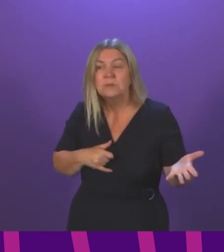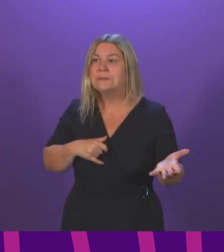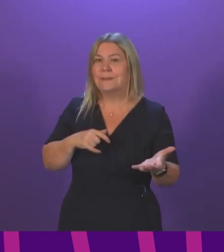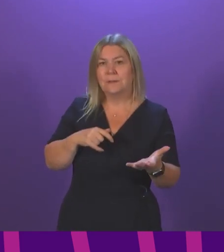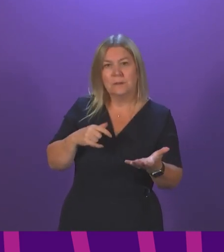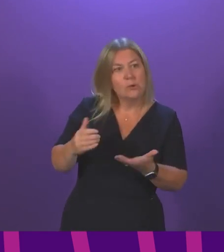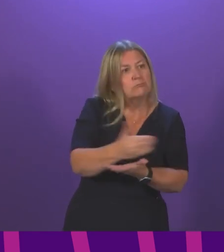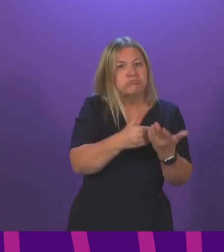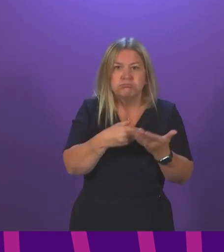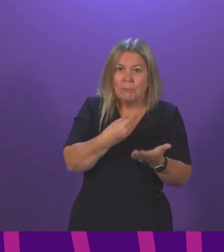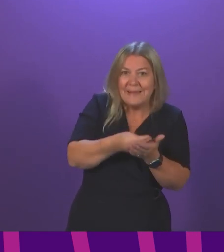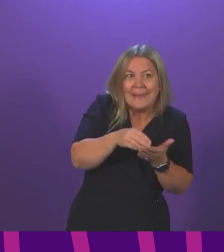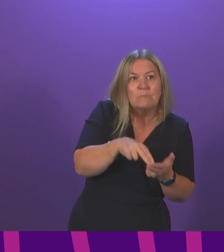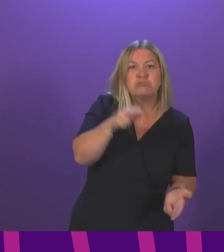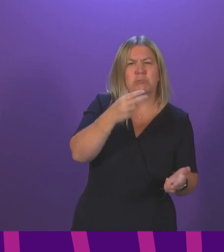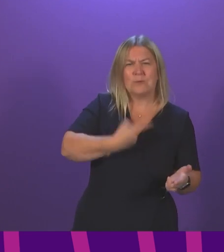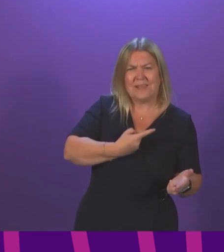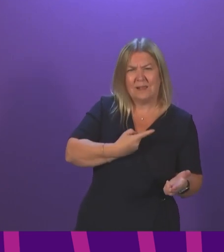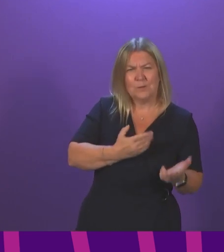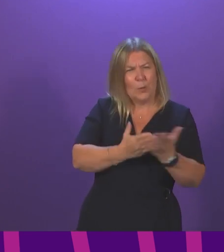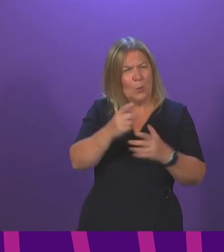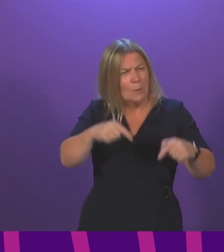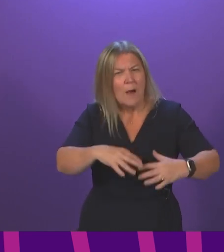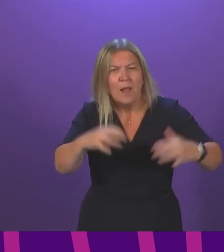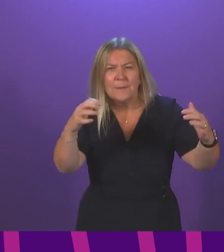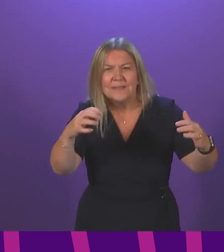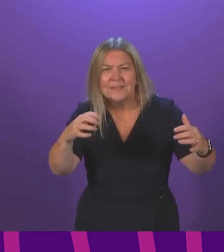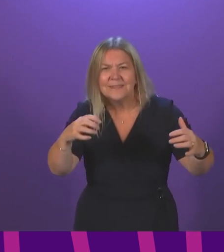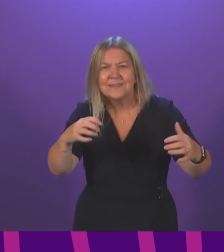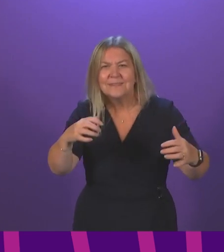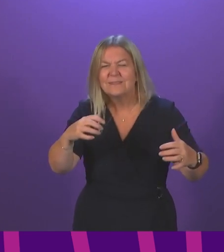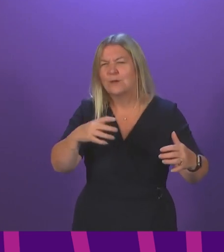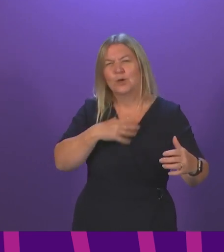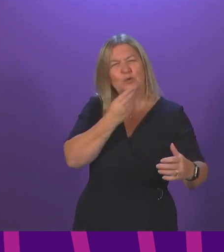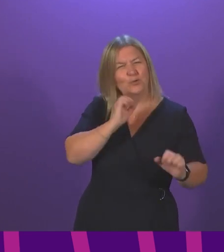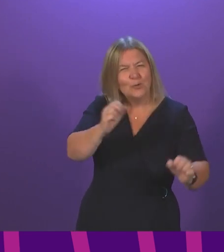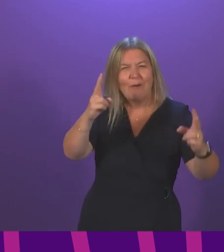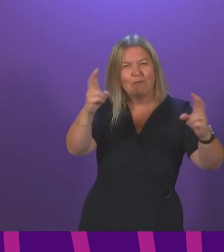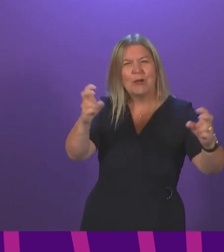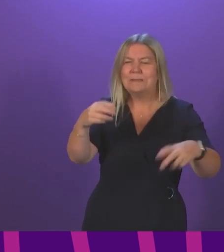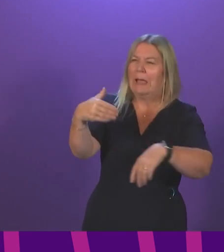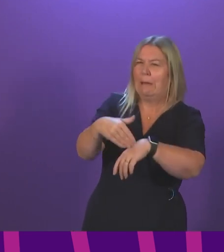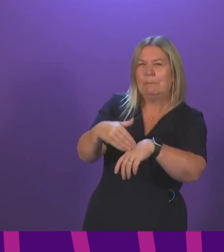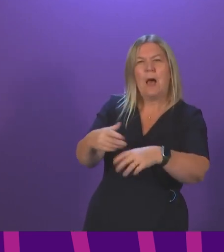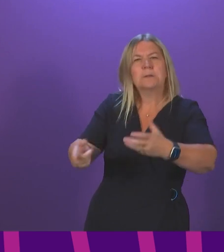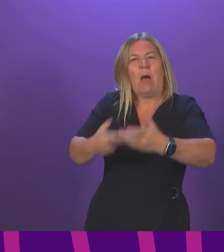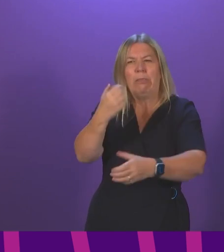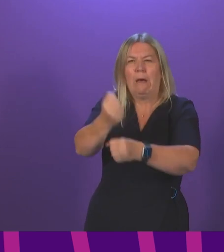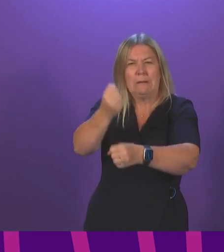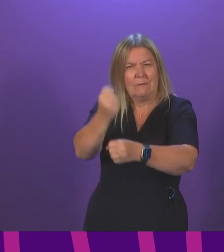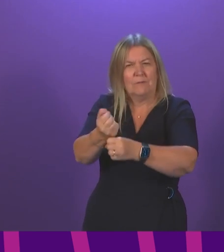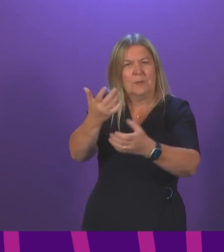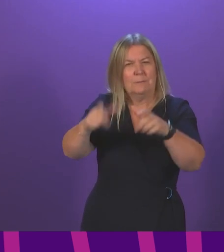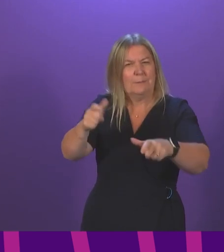this Parliament. So we don't have to stand here and, to use his phrase, argue about the impact of another government on people the length and breadth of